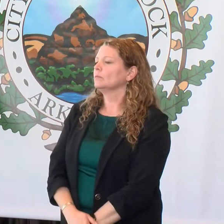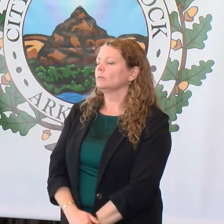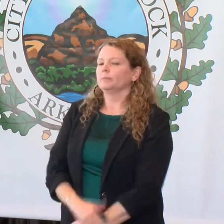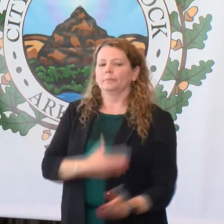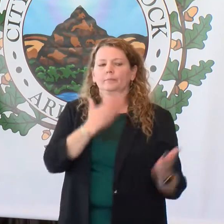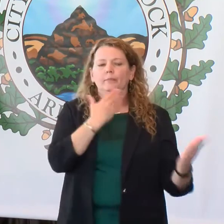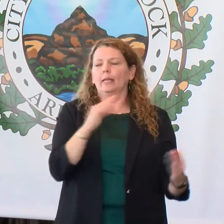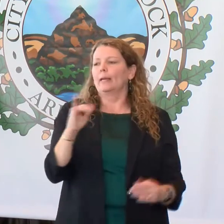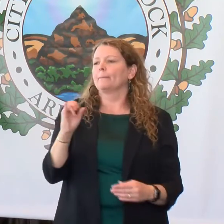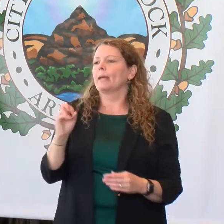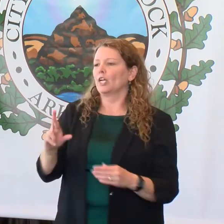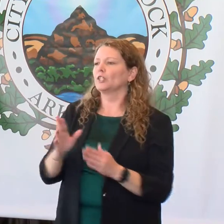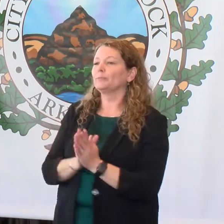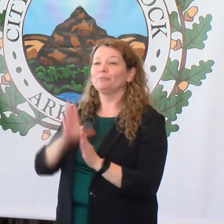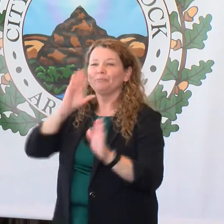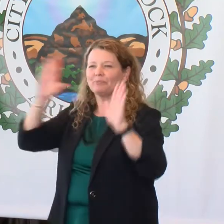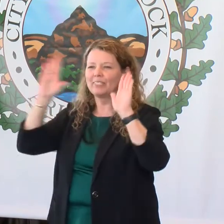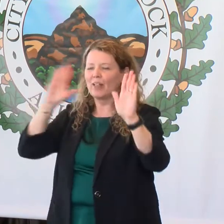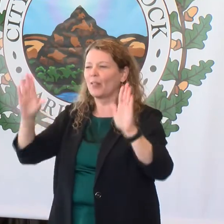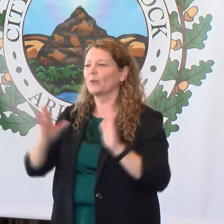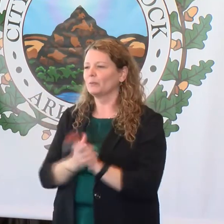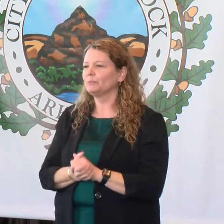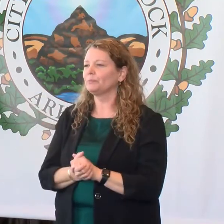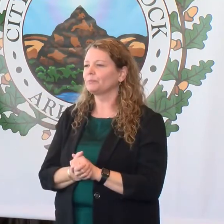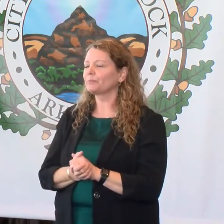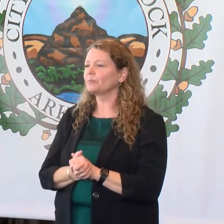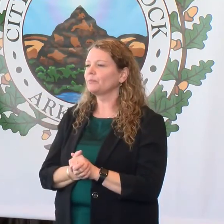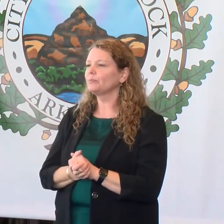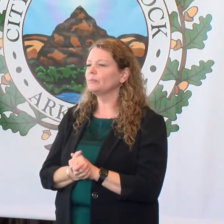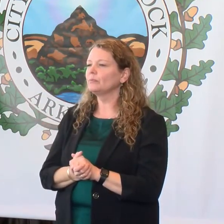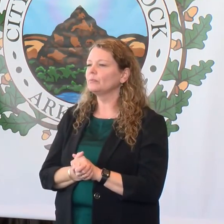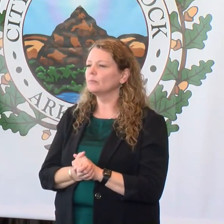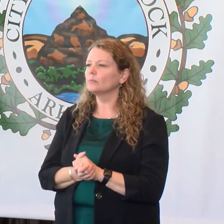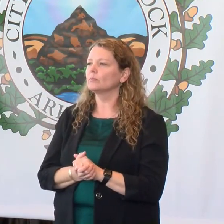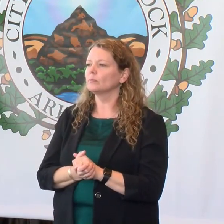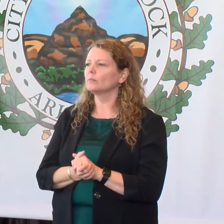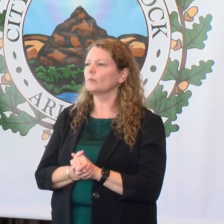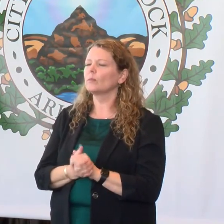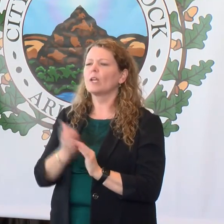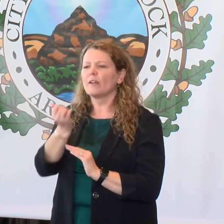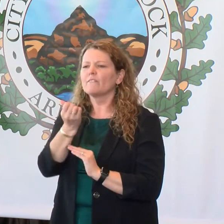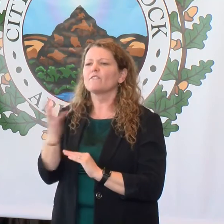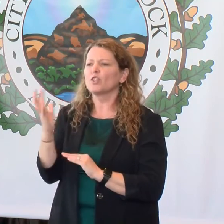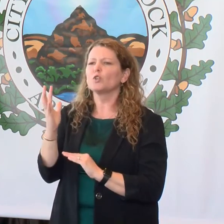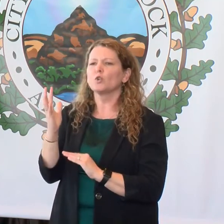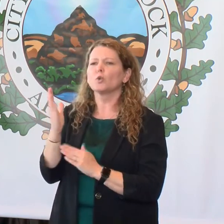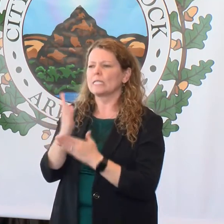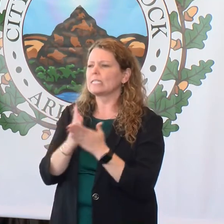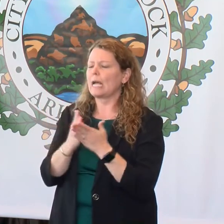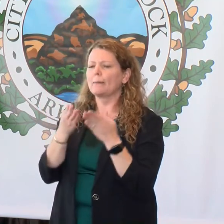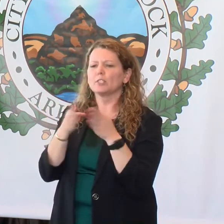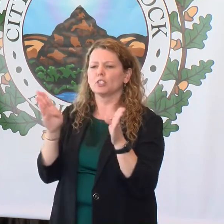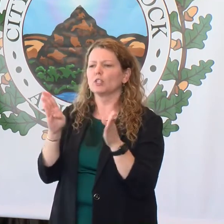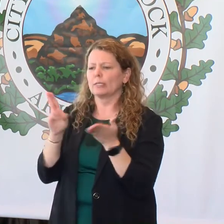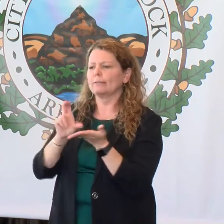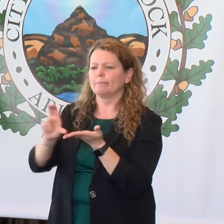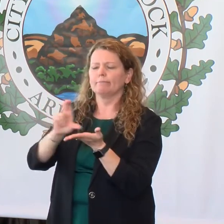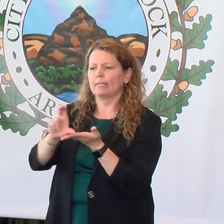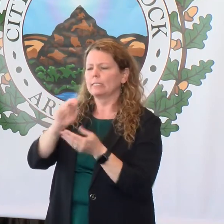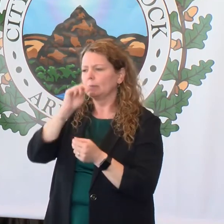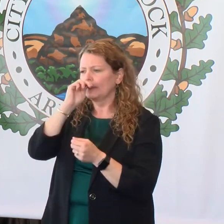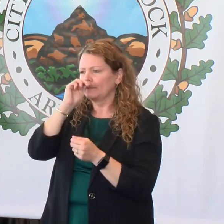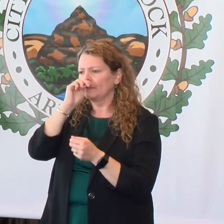Thanks, Mayor. Hi, everyone. There are a few public investments that have the return on investment